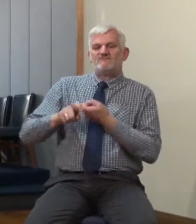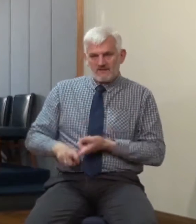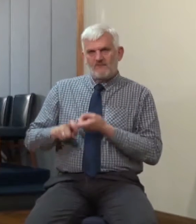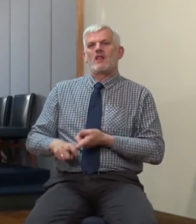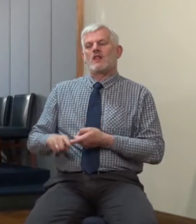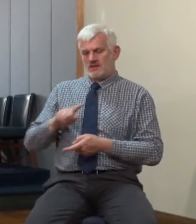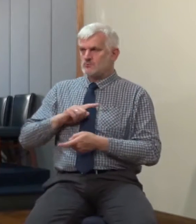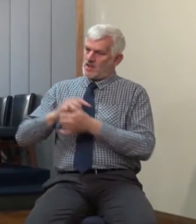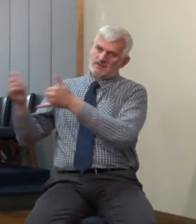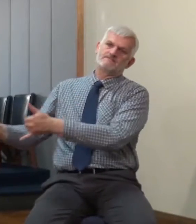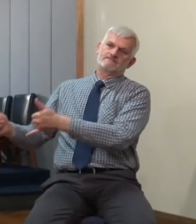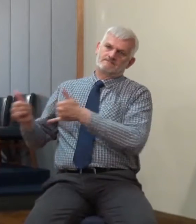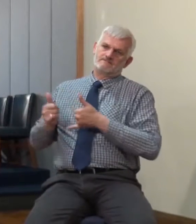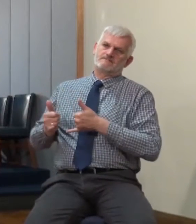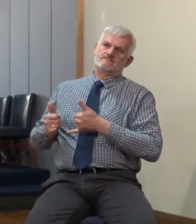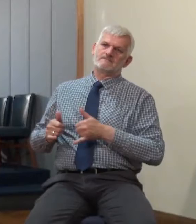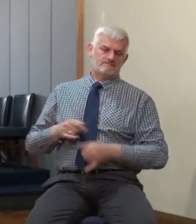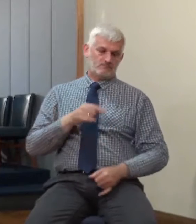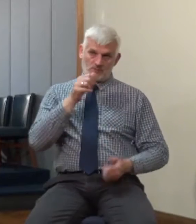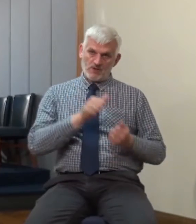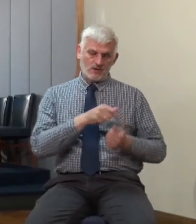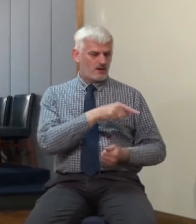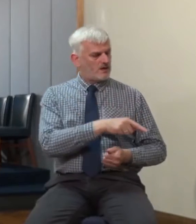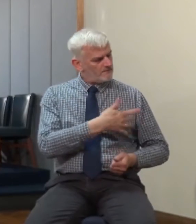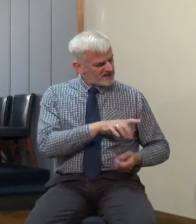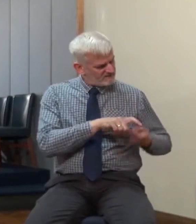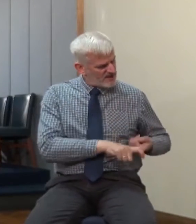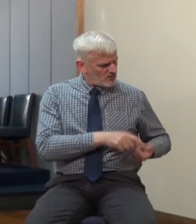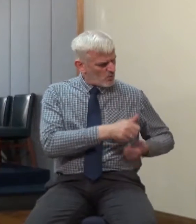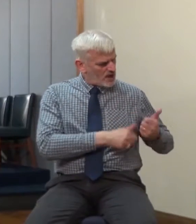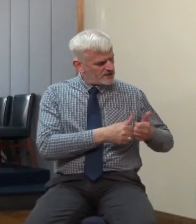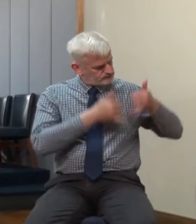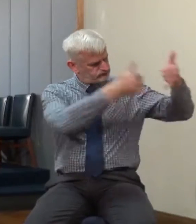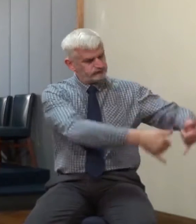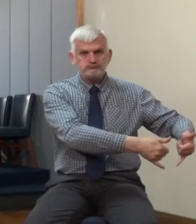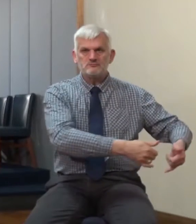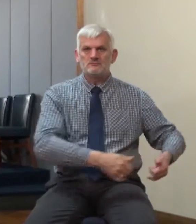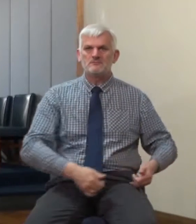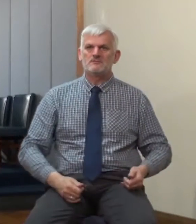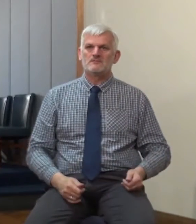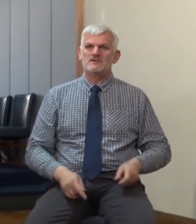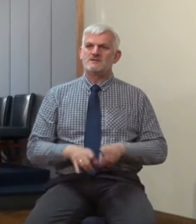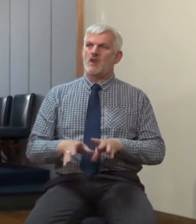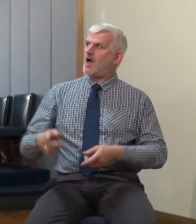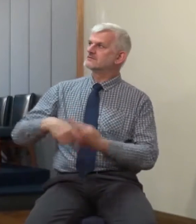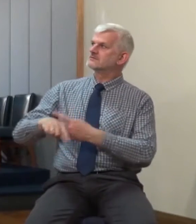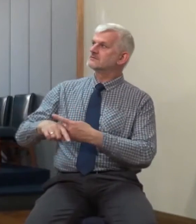servant's faithfulness and he goes on to amplify it not the numbers so if